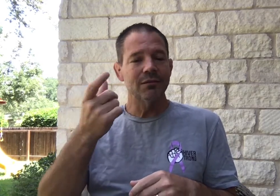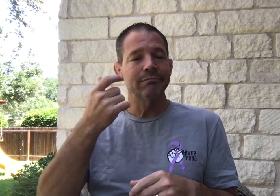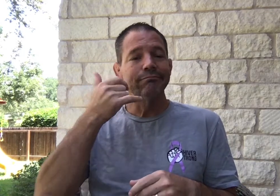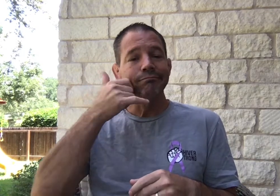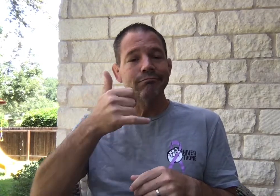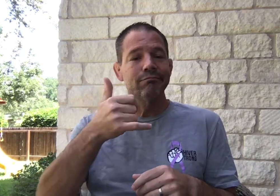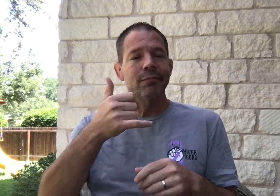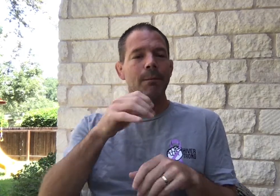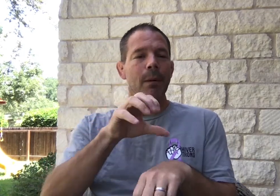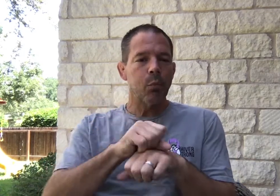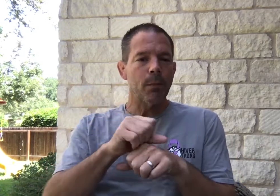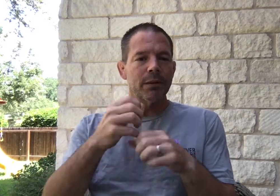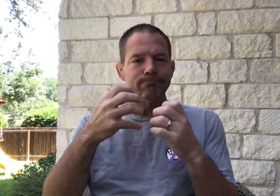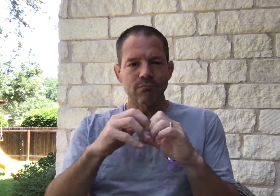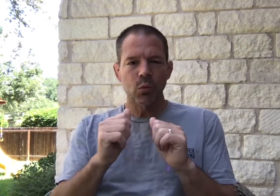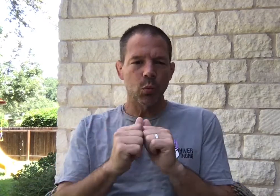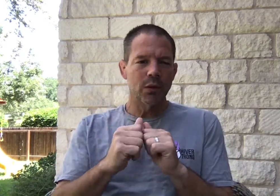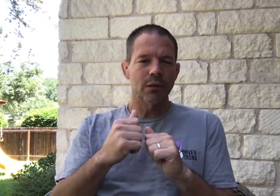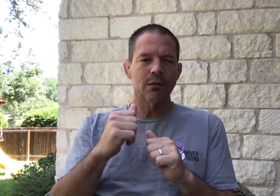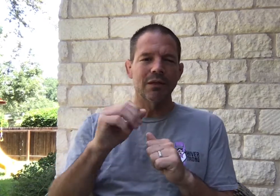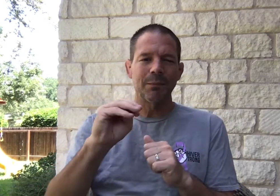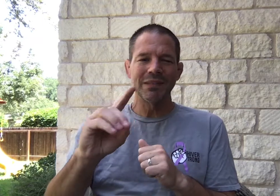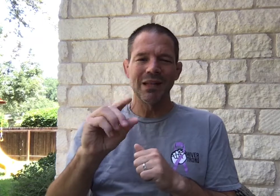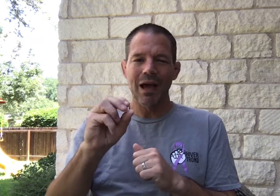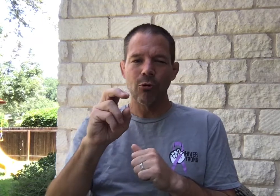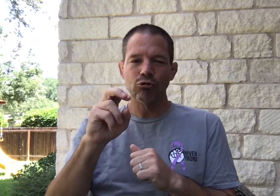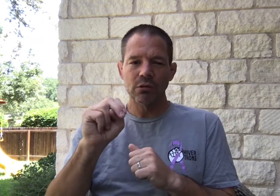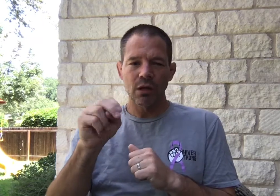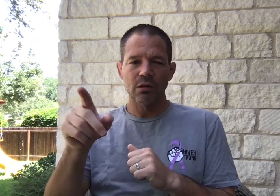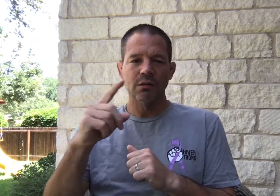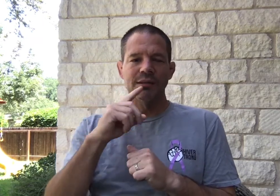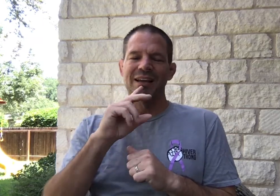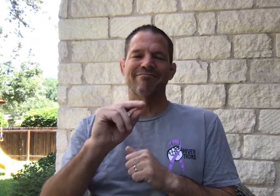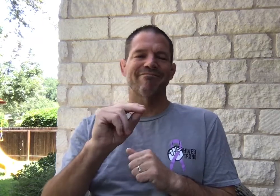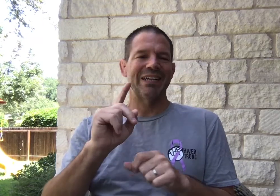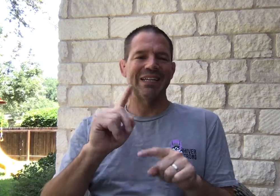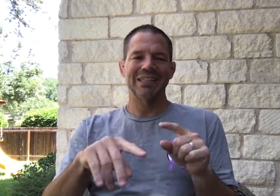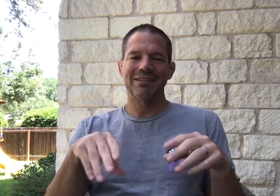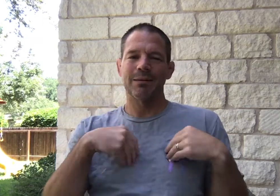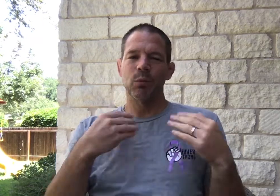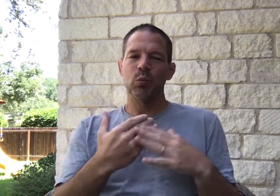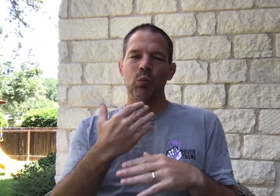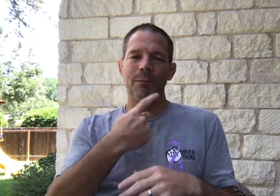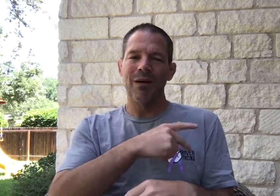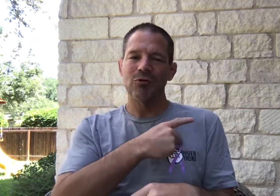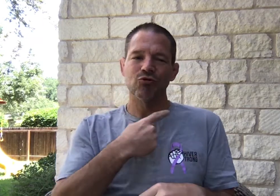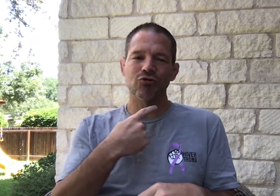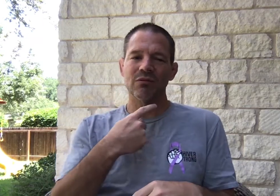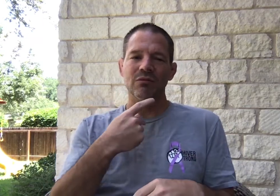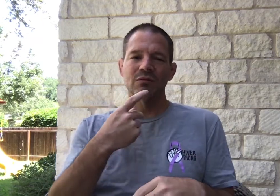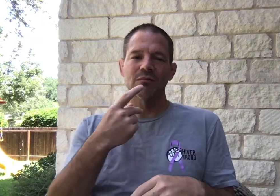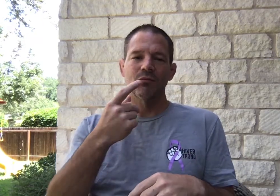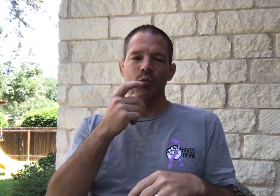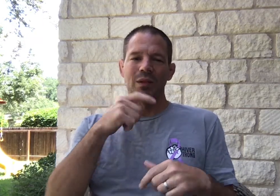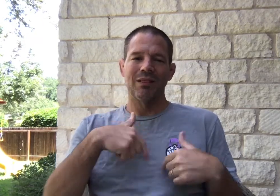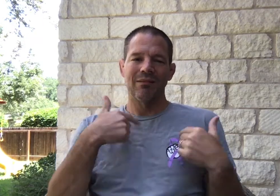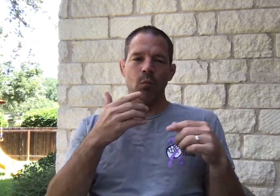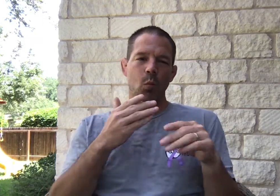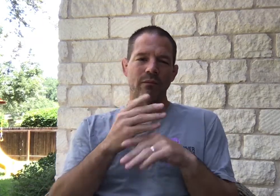she called in to make an appointment with MD Anderson, and they said, oh, we won't take new patients who live